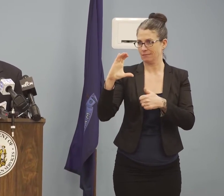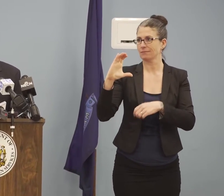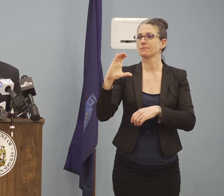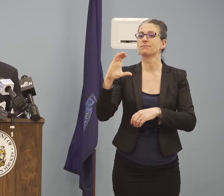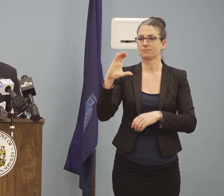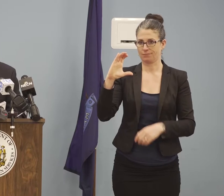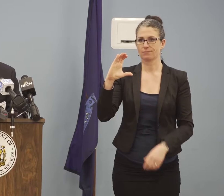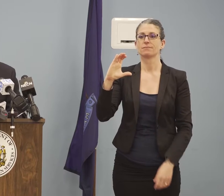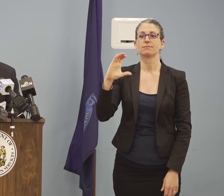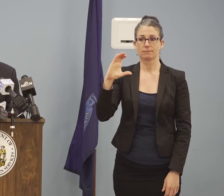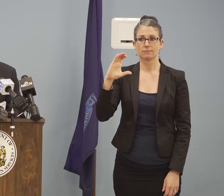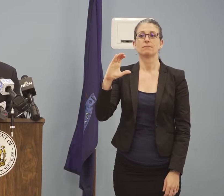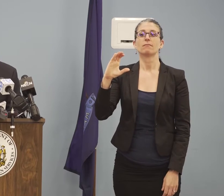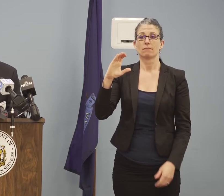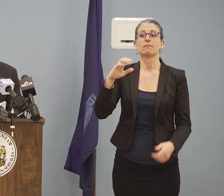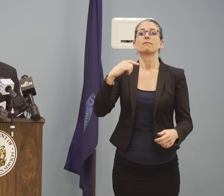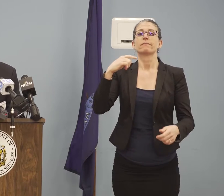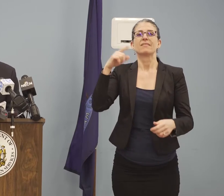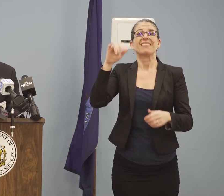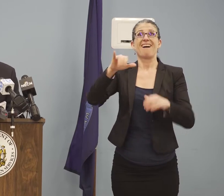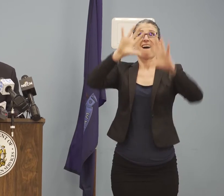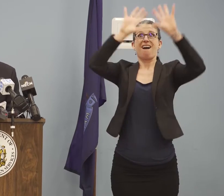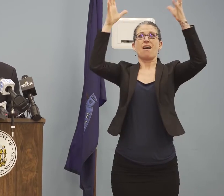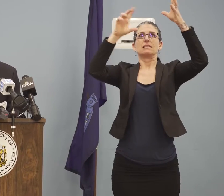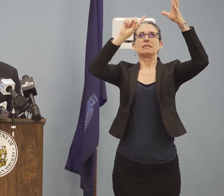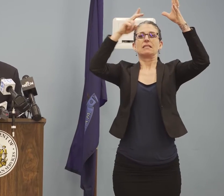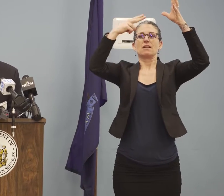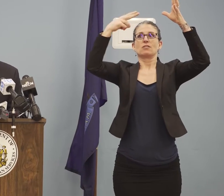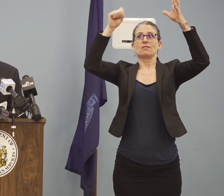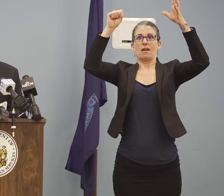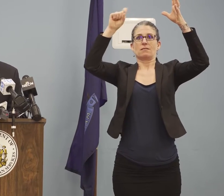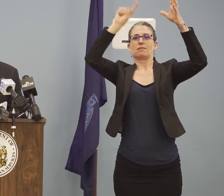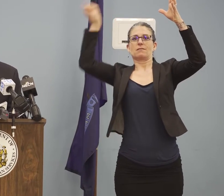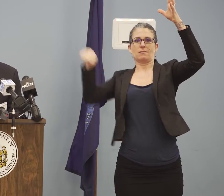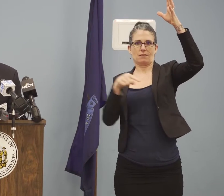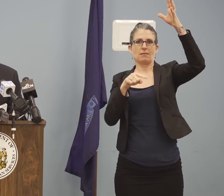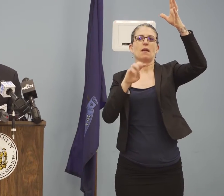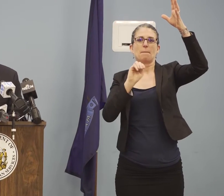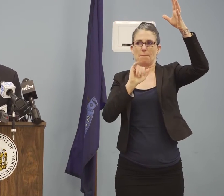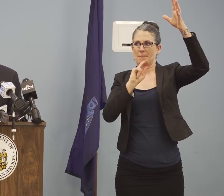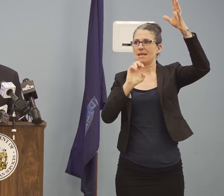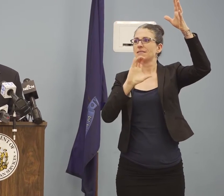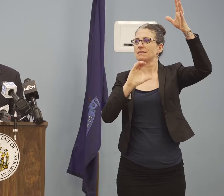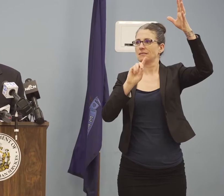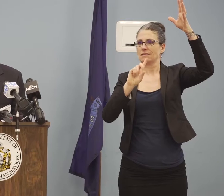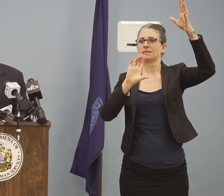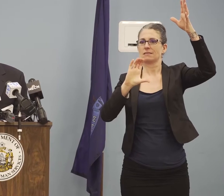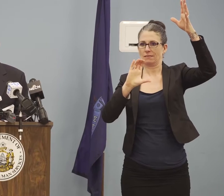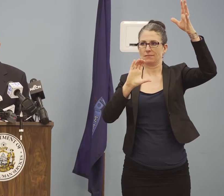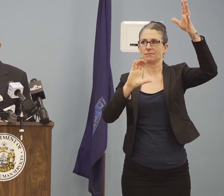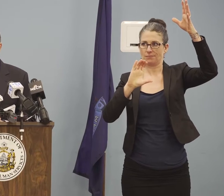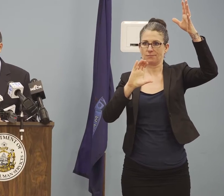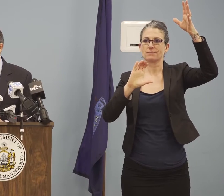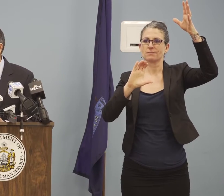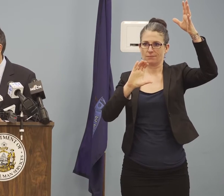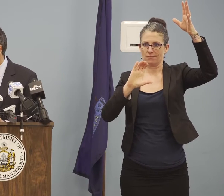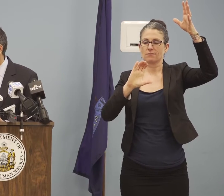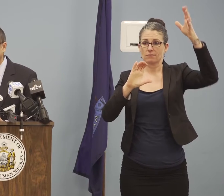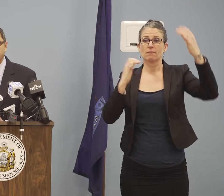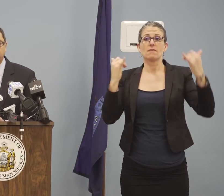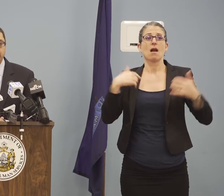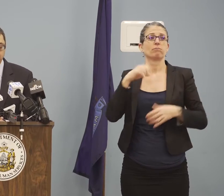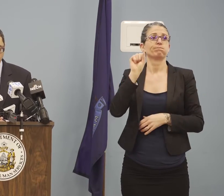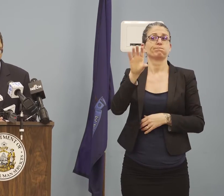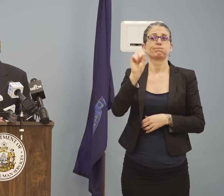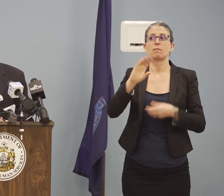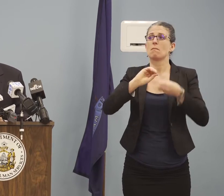within the Department of Health and Human Services. I'd like to provide an update on the number of cases of COVID-19 before handing